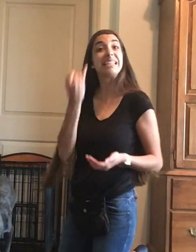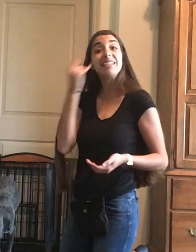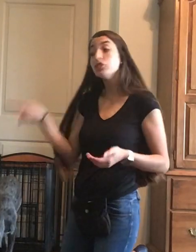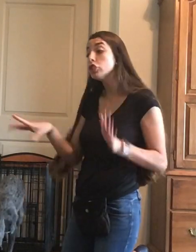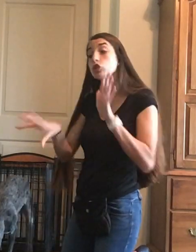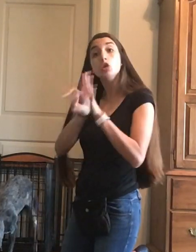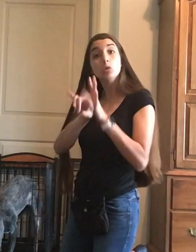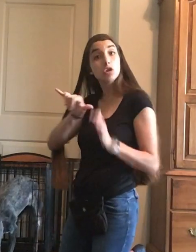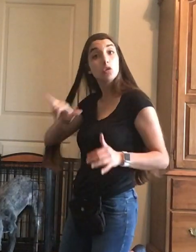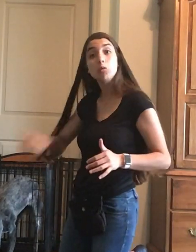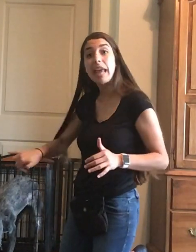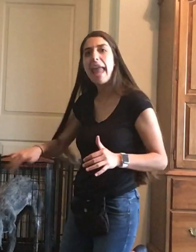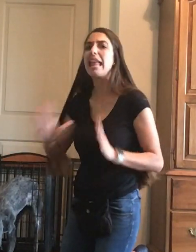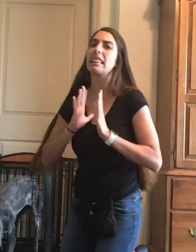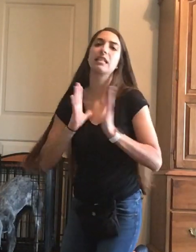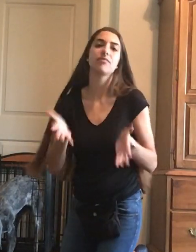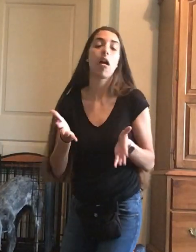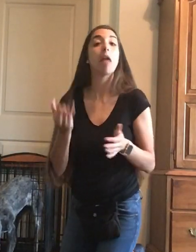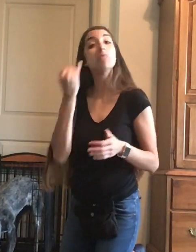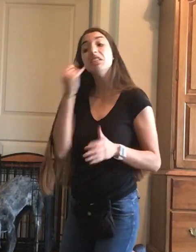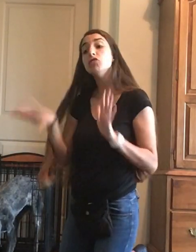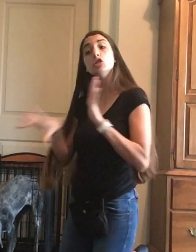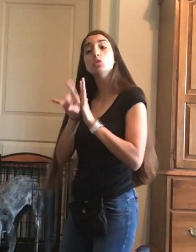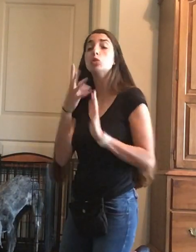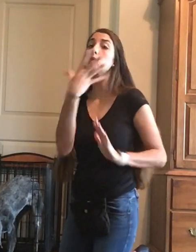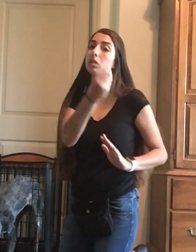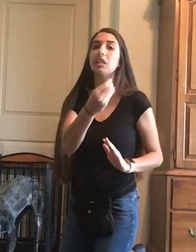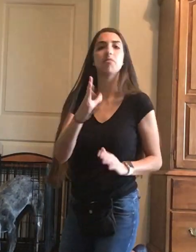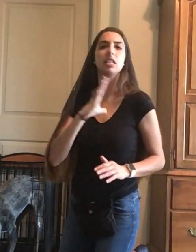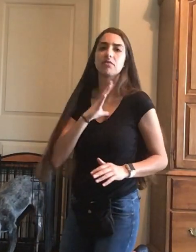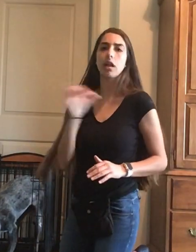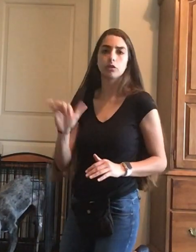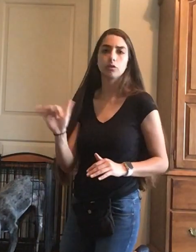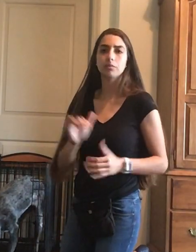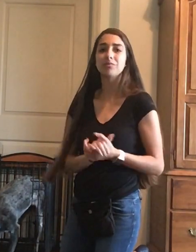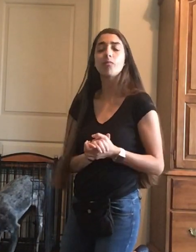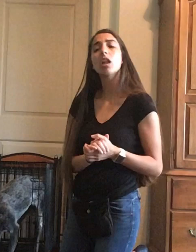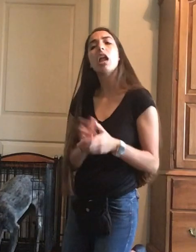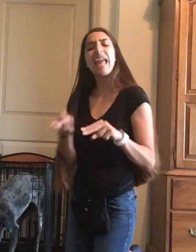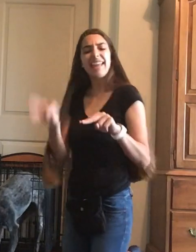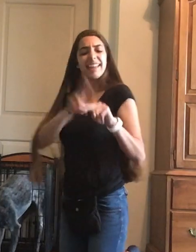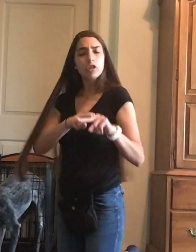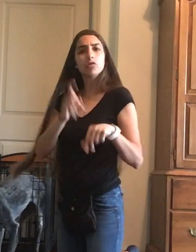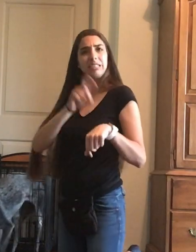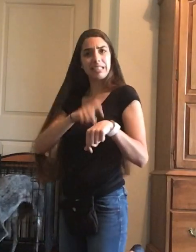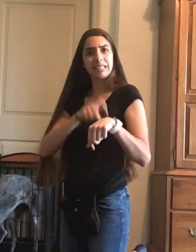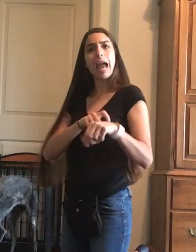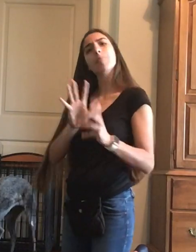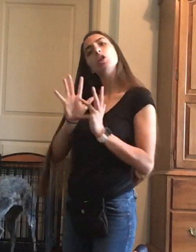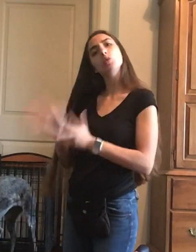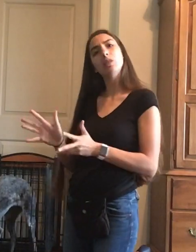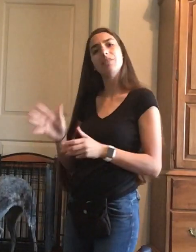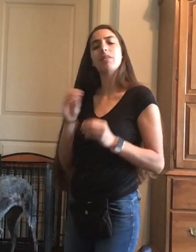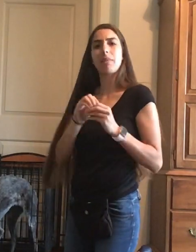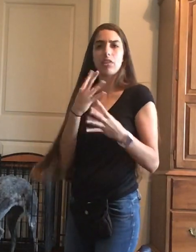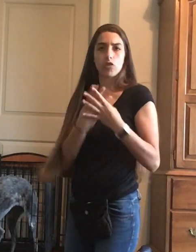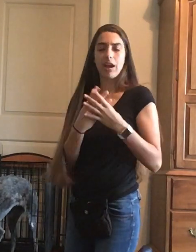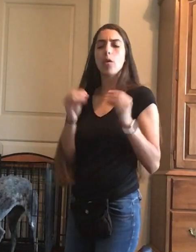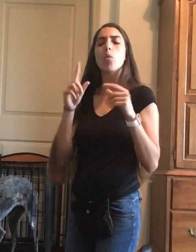Good. So if she chooses to stay in there, that's fine. If she chooses to leave, that's fine as well. You would increase the time that you would